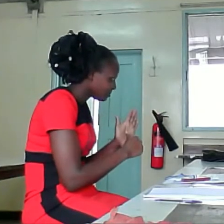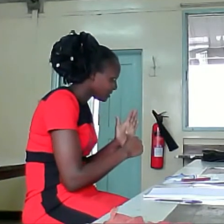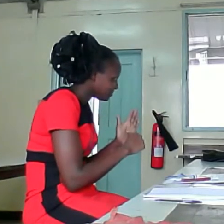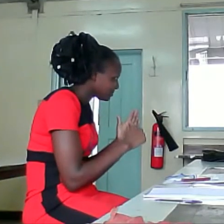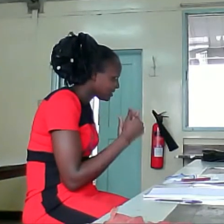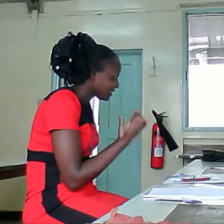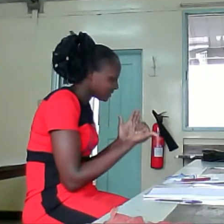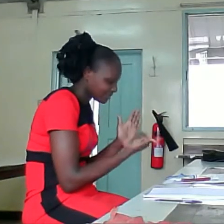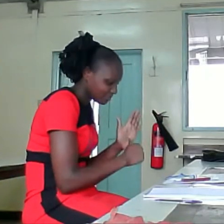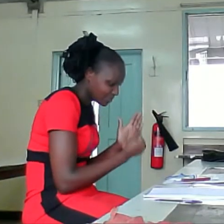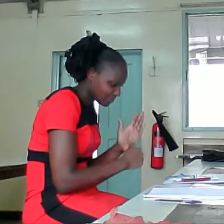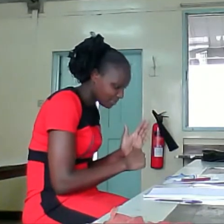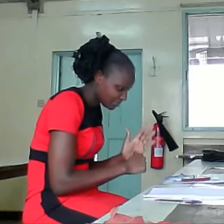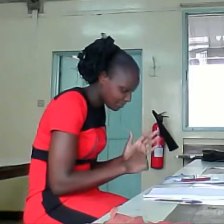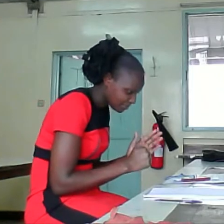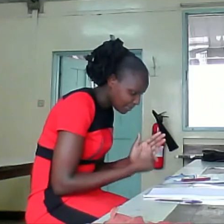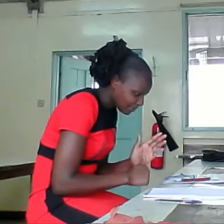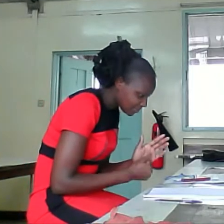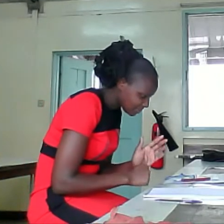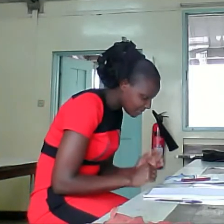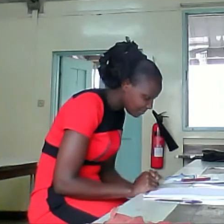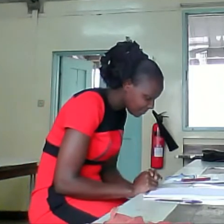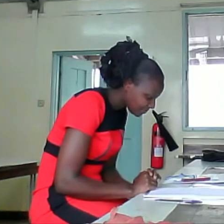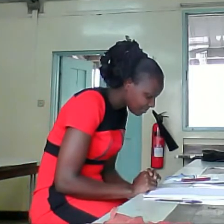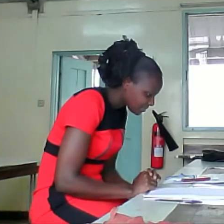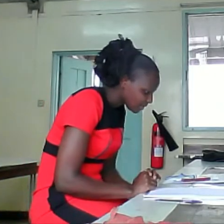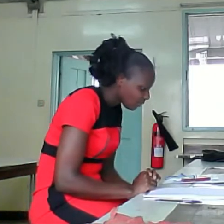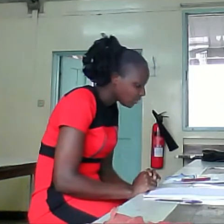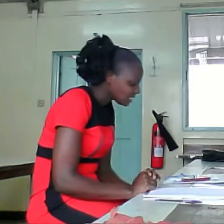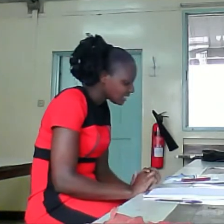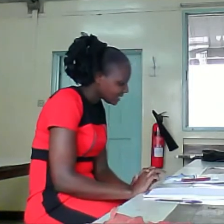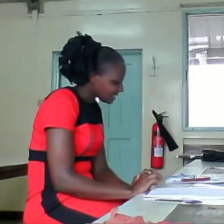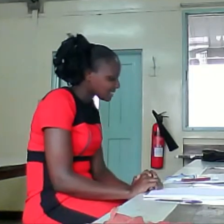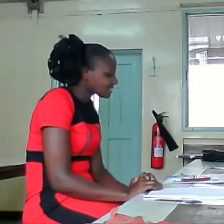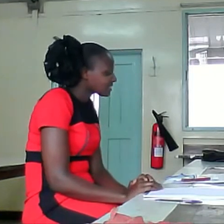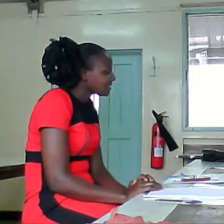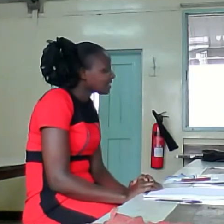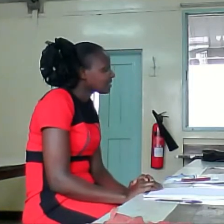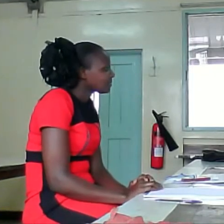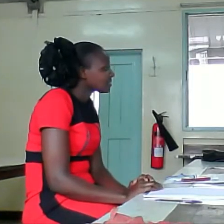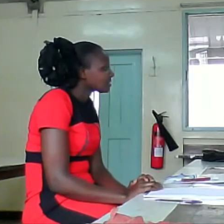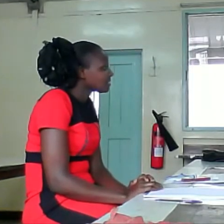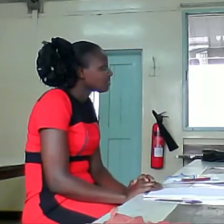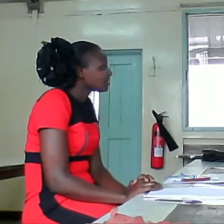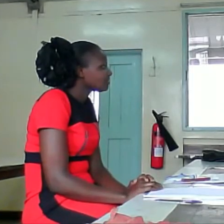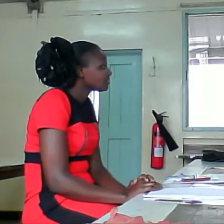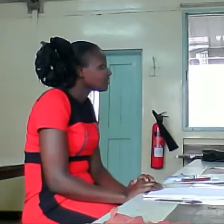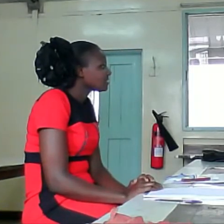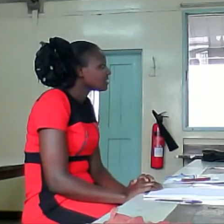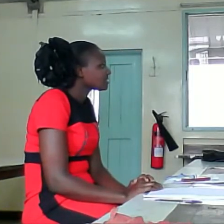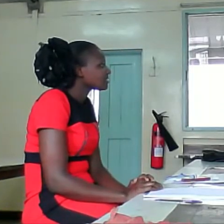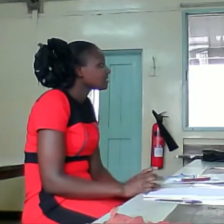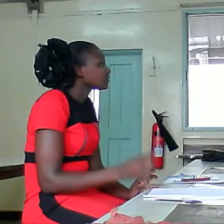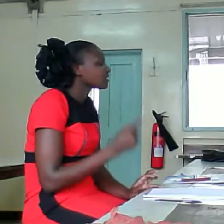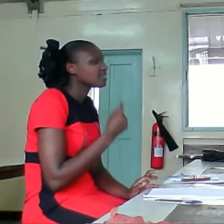Problem. Problem. Problem. Problem. Continents. There was a thing that they've told us that you say